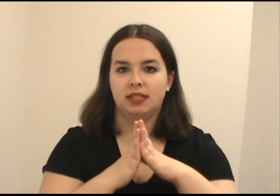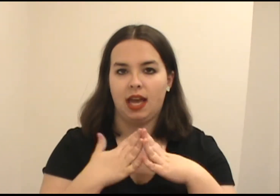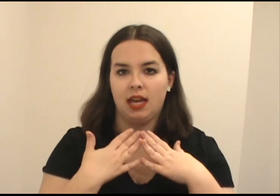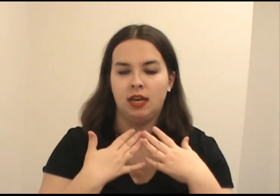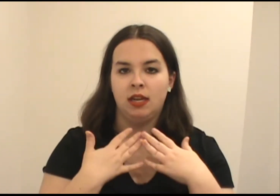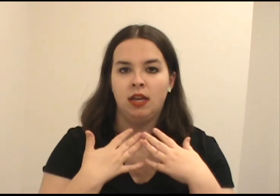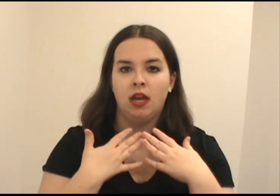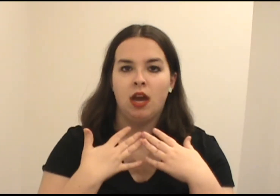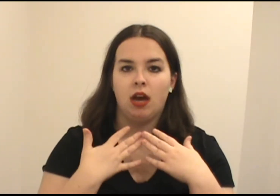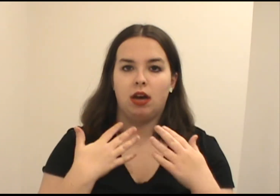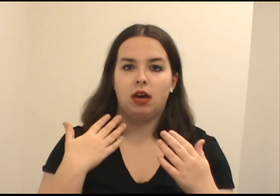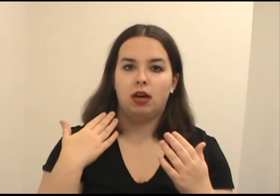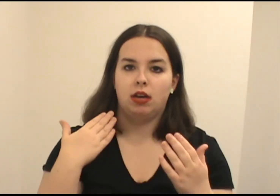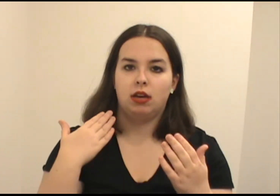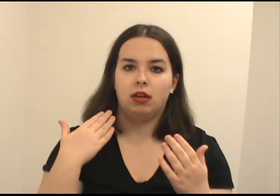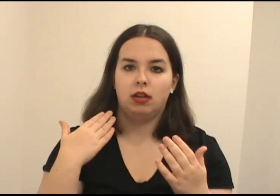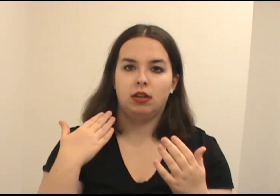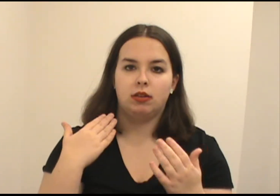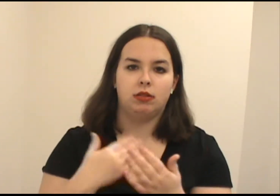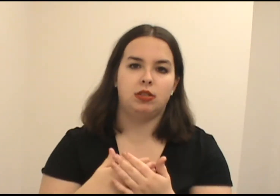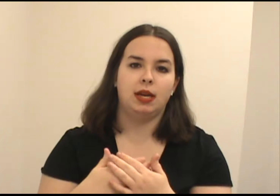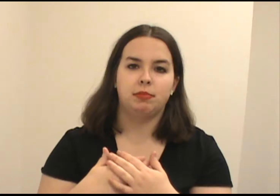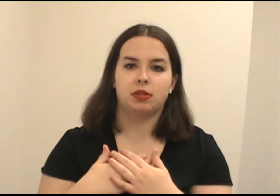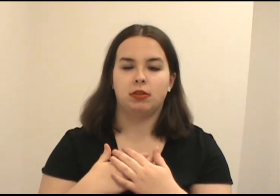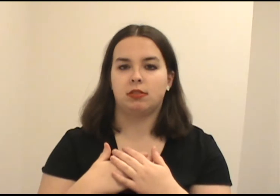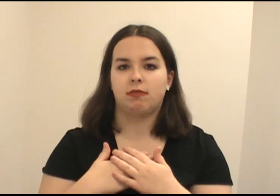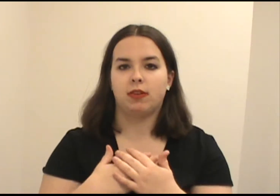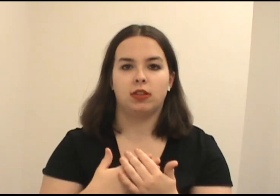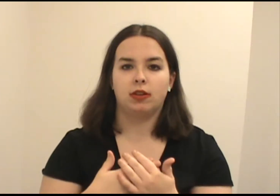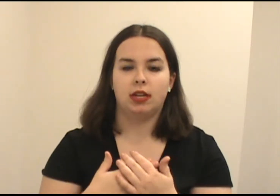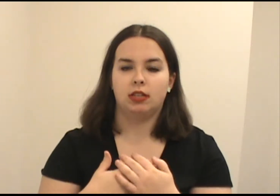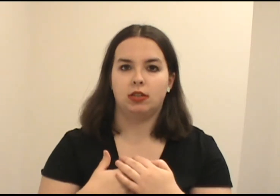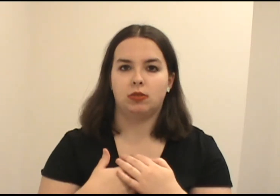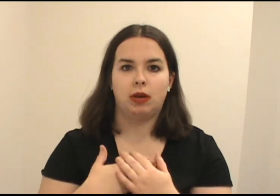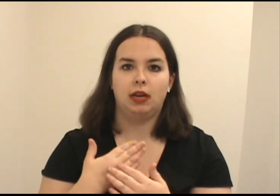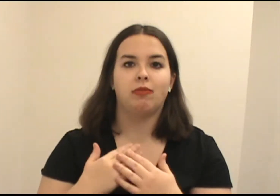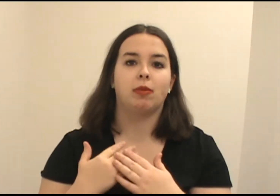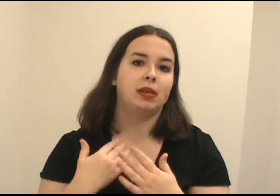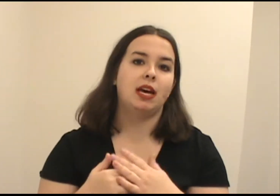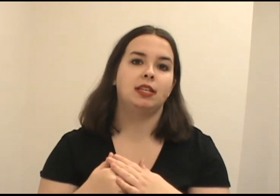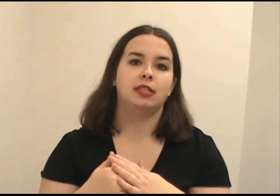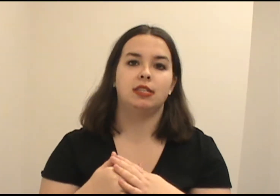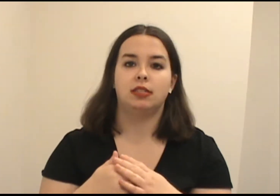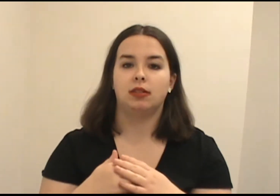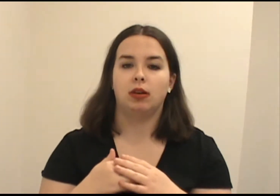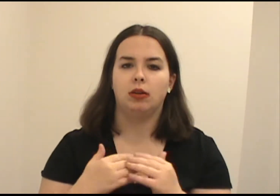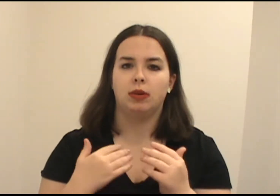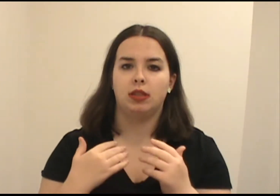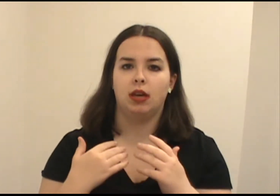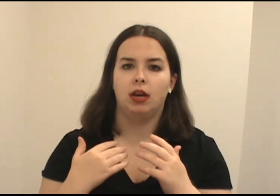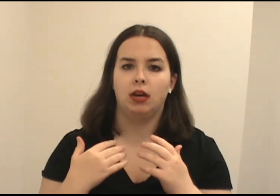that James goes further into trying to form alliances with the